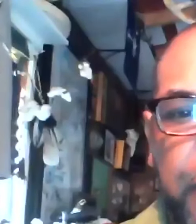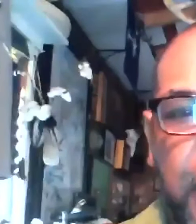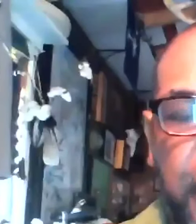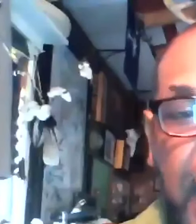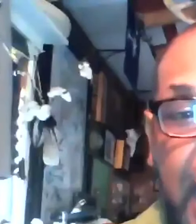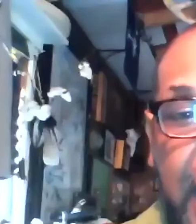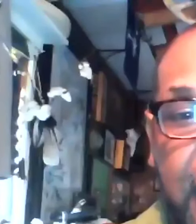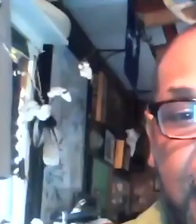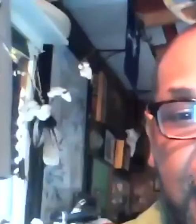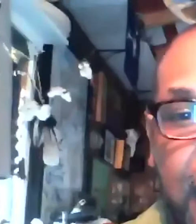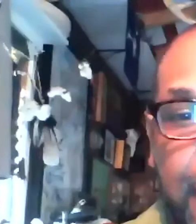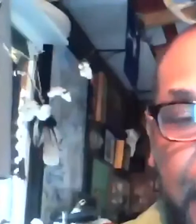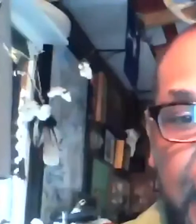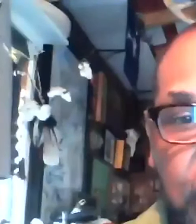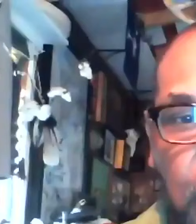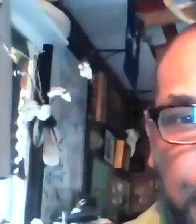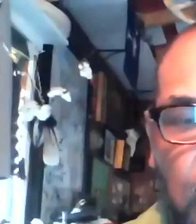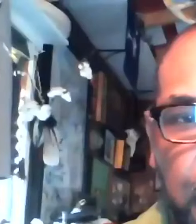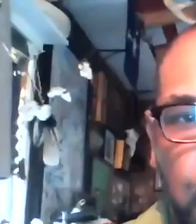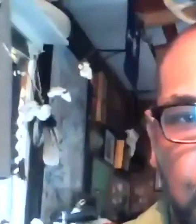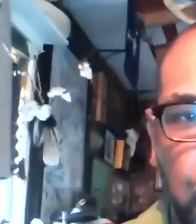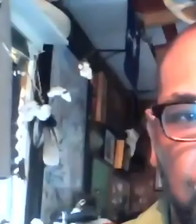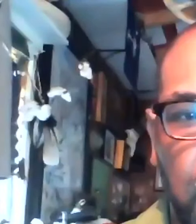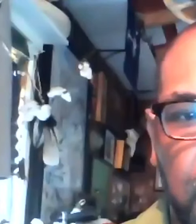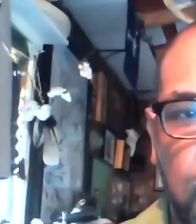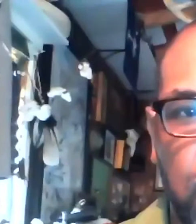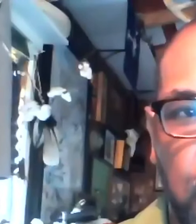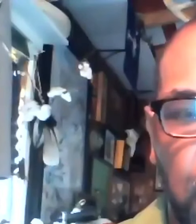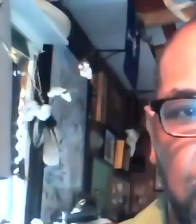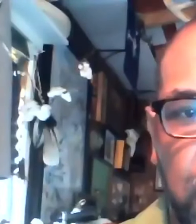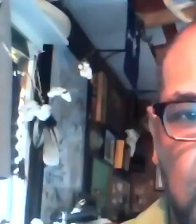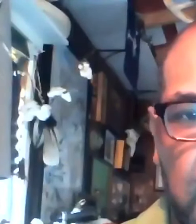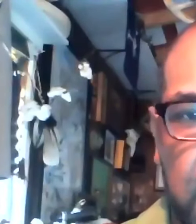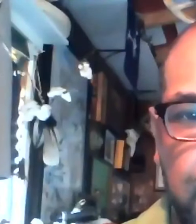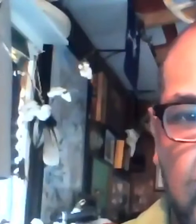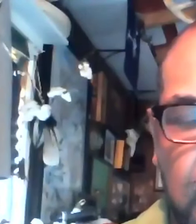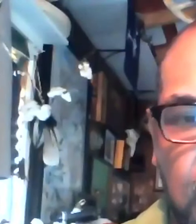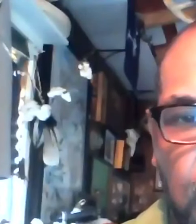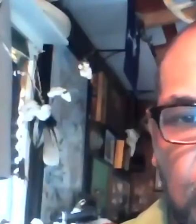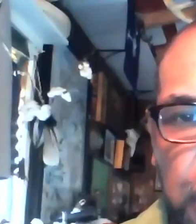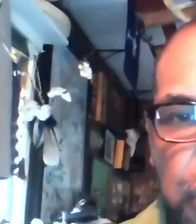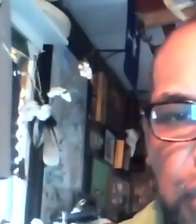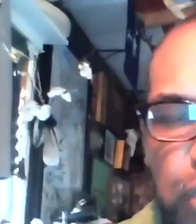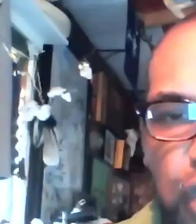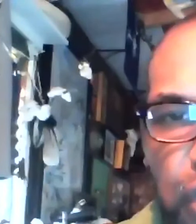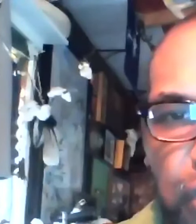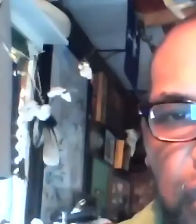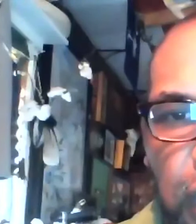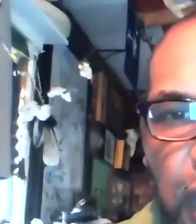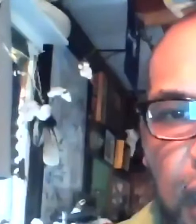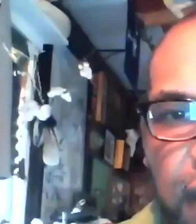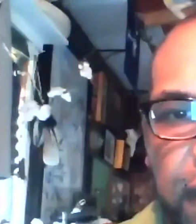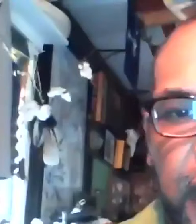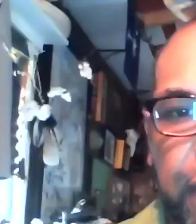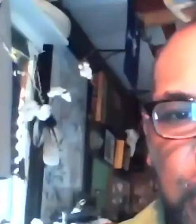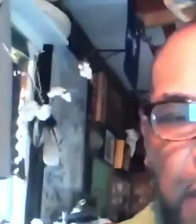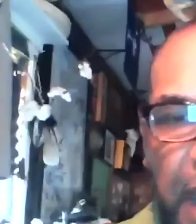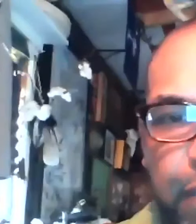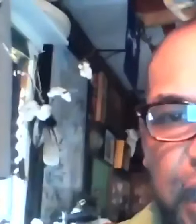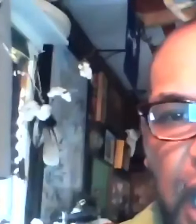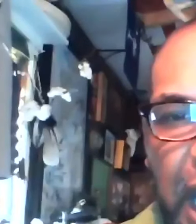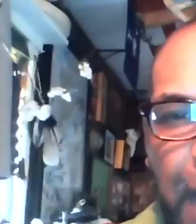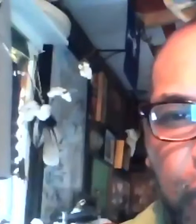you that based upon who you chose as a mate, who you chose to love,